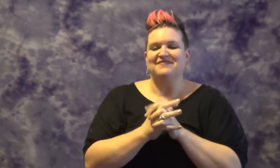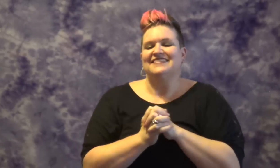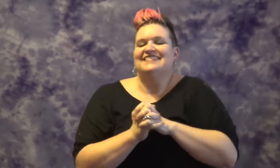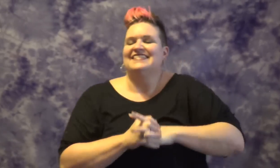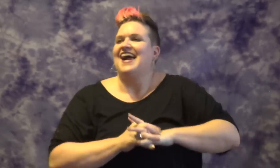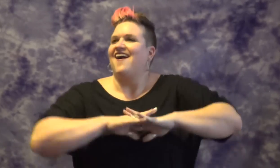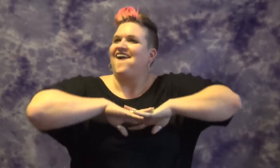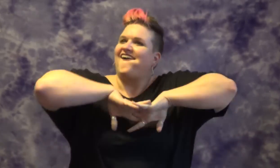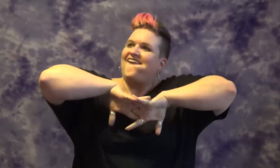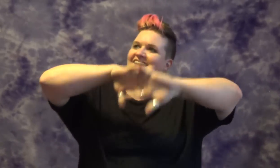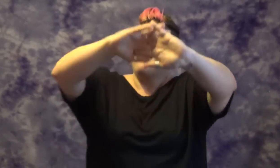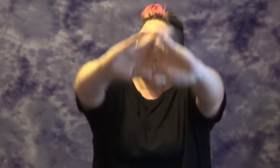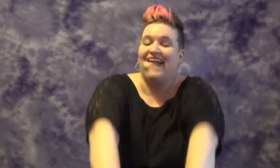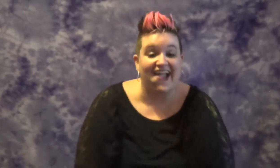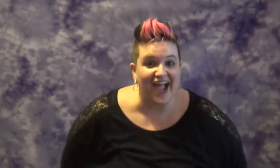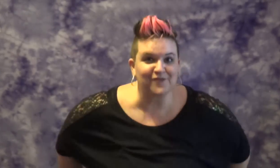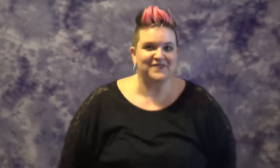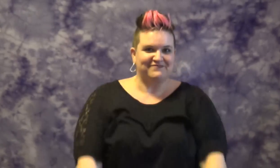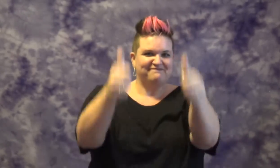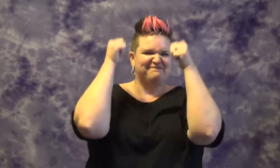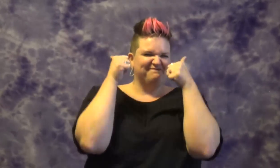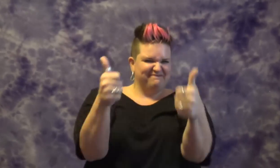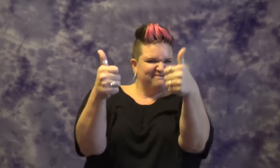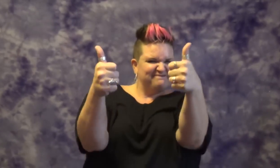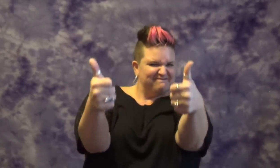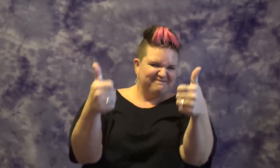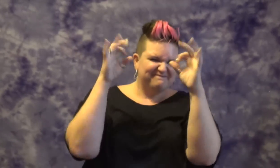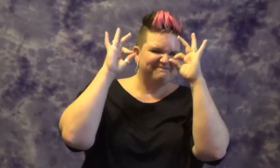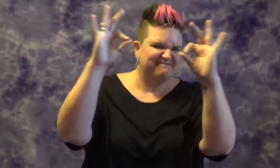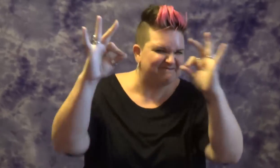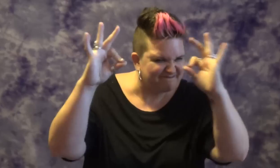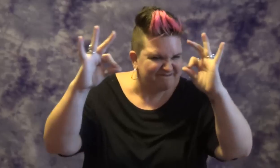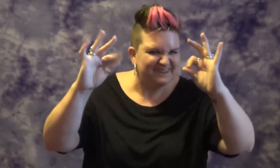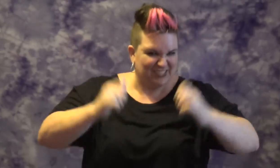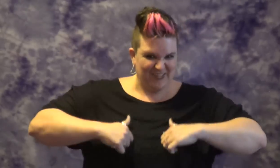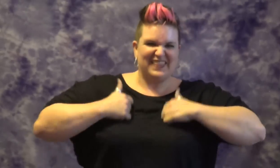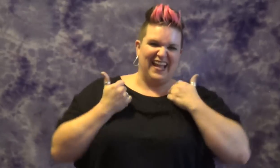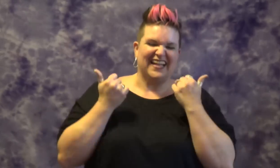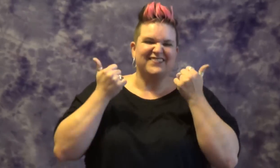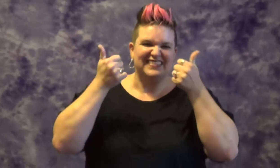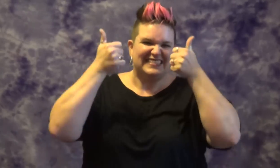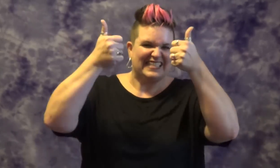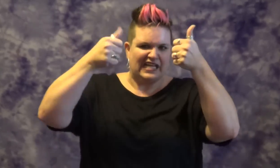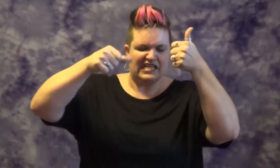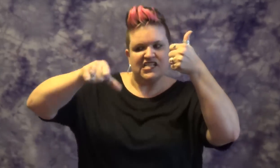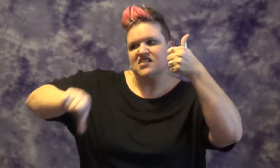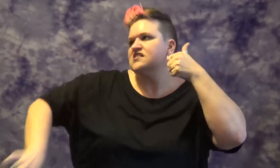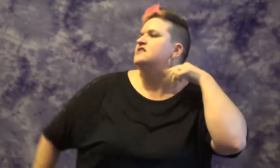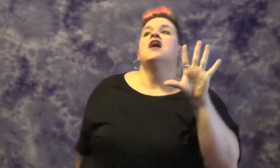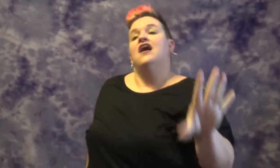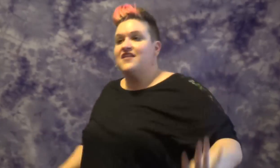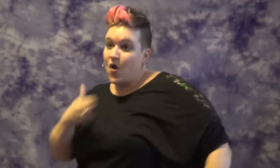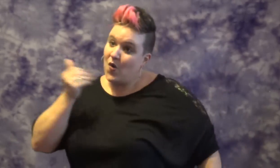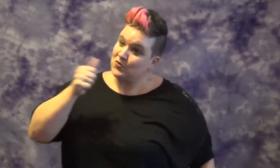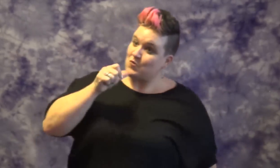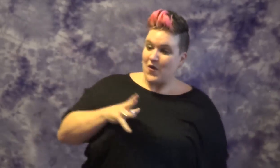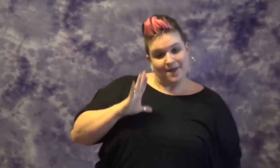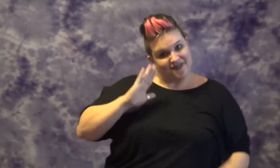the best for you both. I know the version of me. Is she